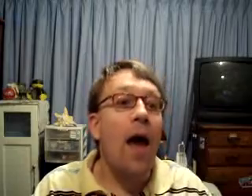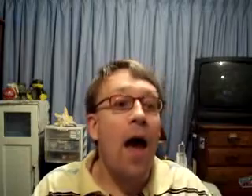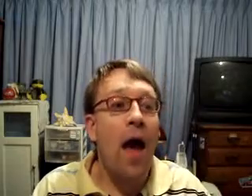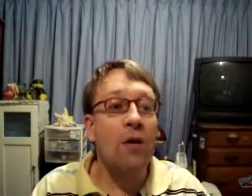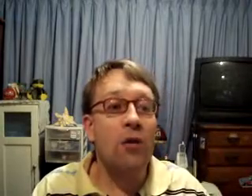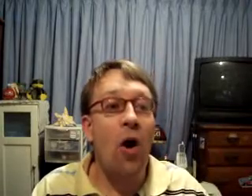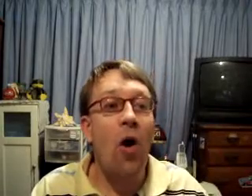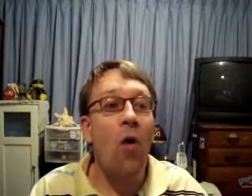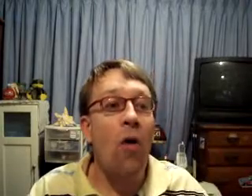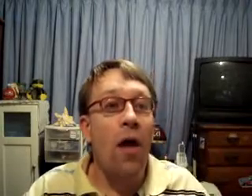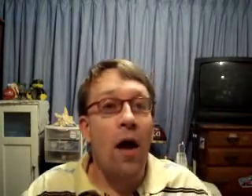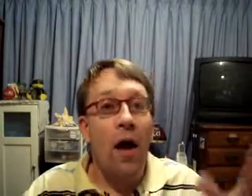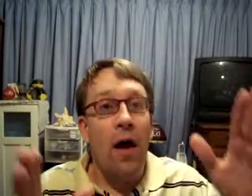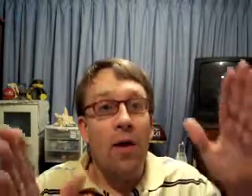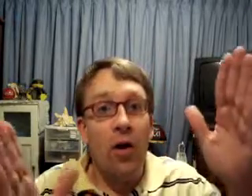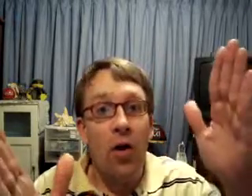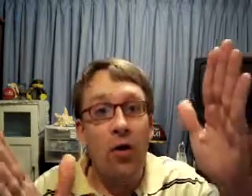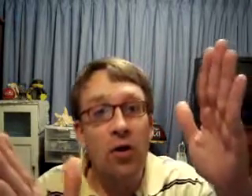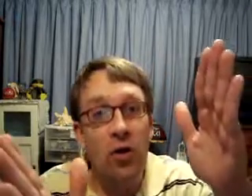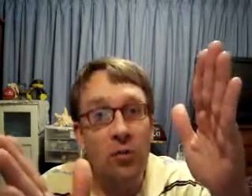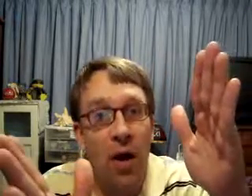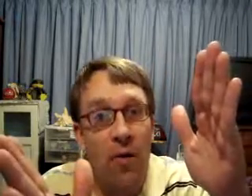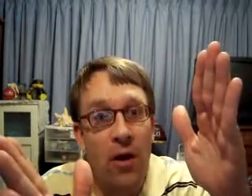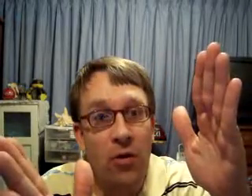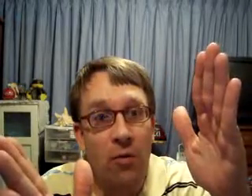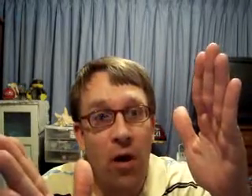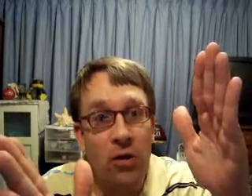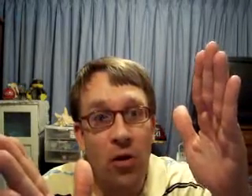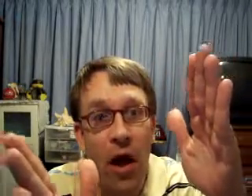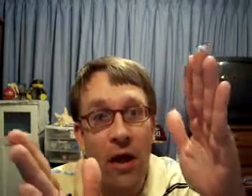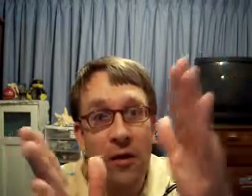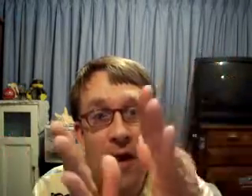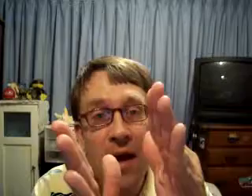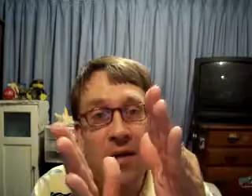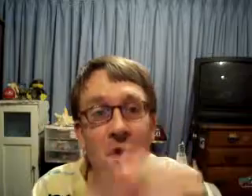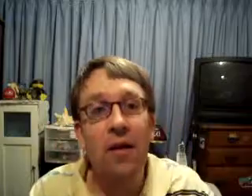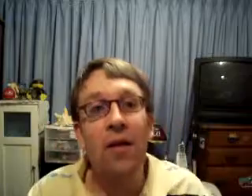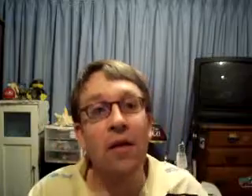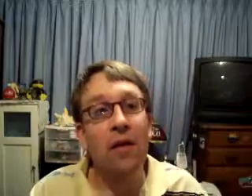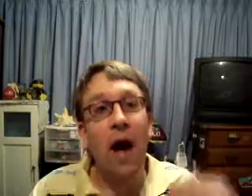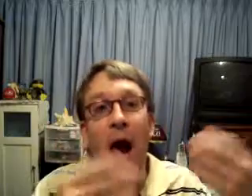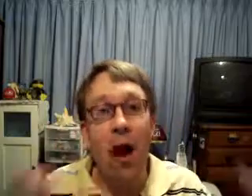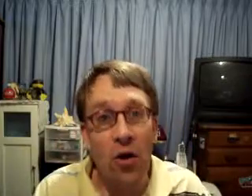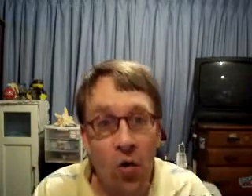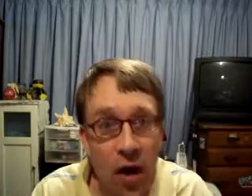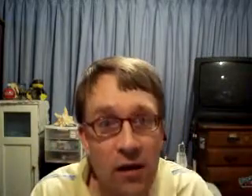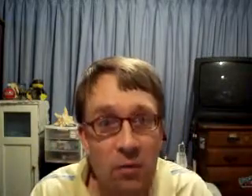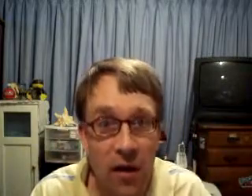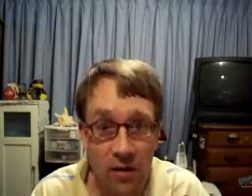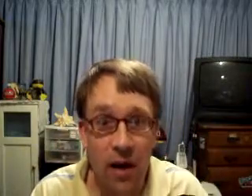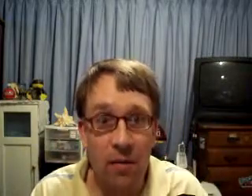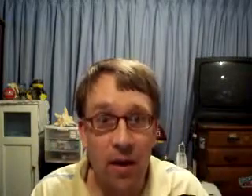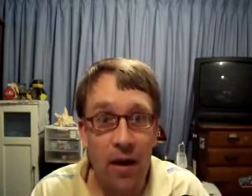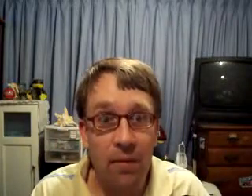And so, the closer those barometric pressure lines get, the higher your wind speed's going to be.